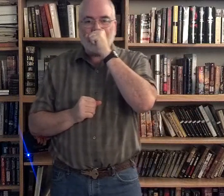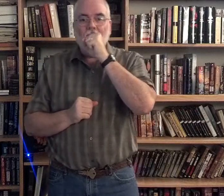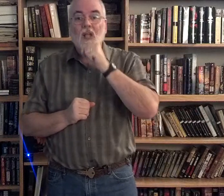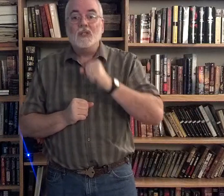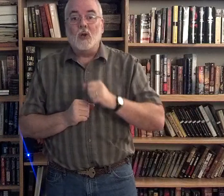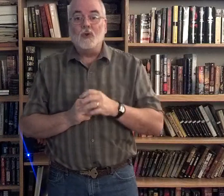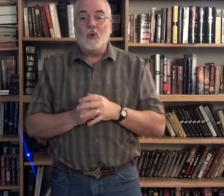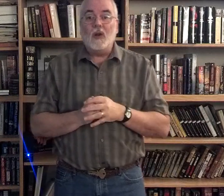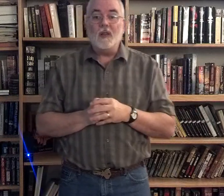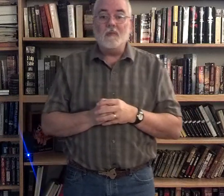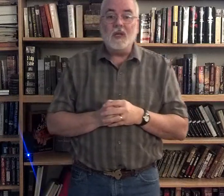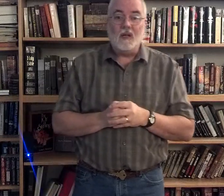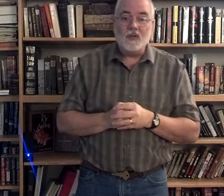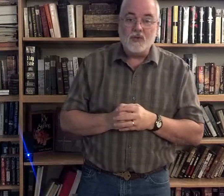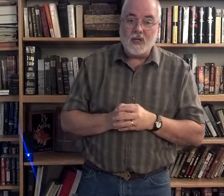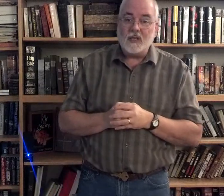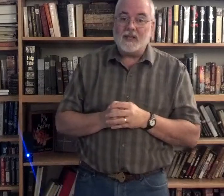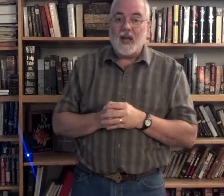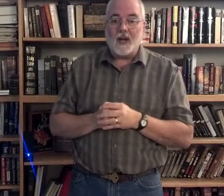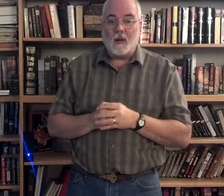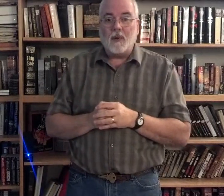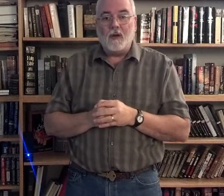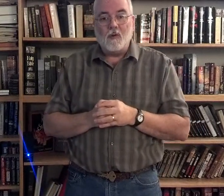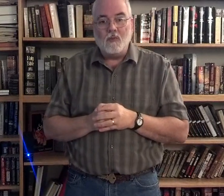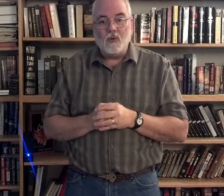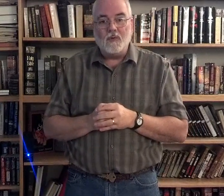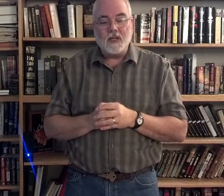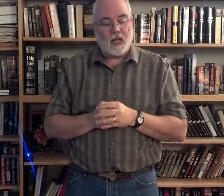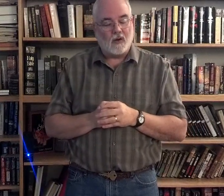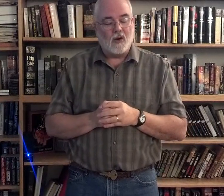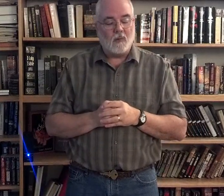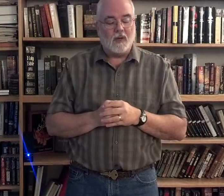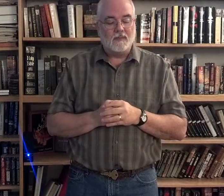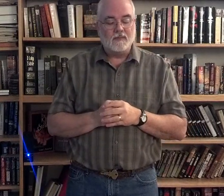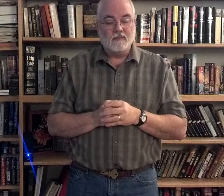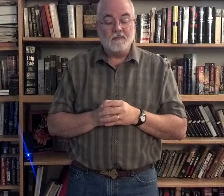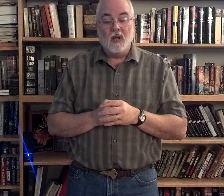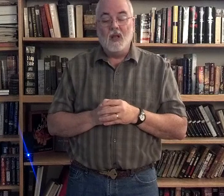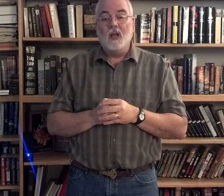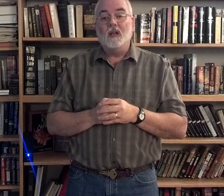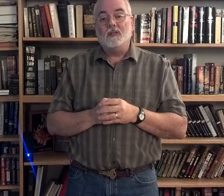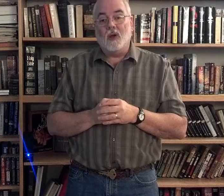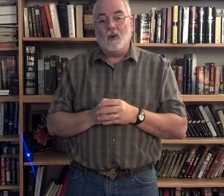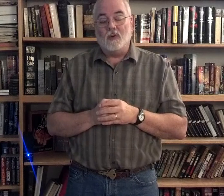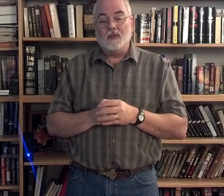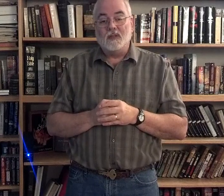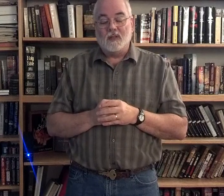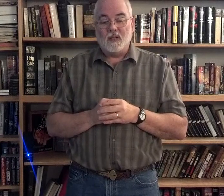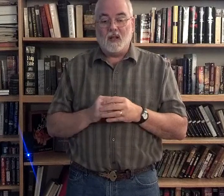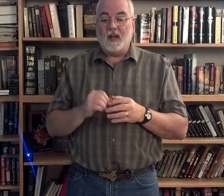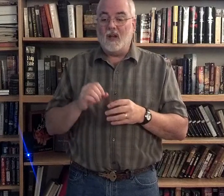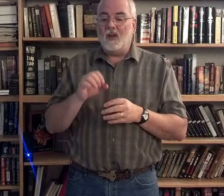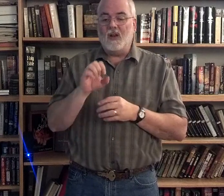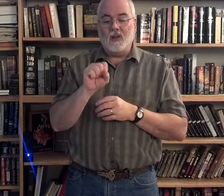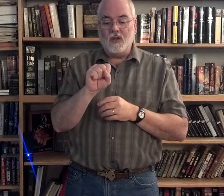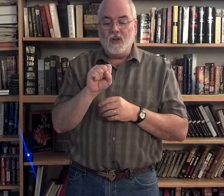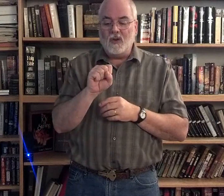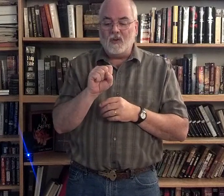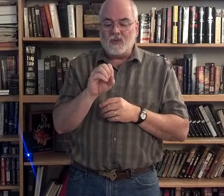So, during the meal, Jesus got up and removed his outer garment. So, and you can do so,